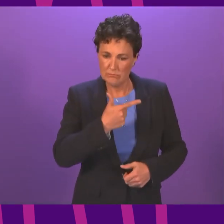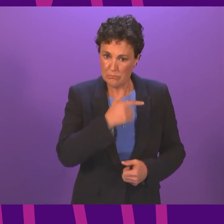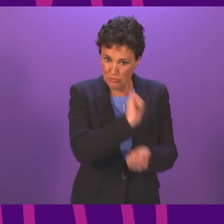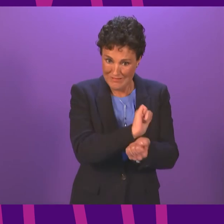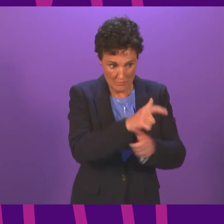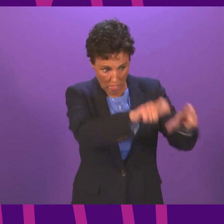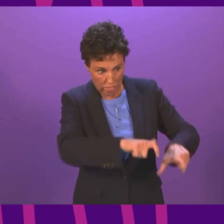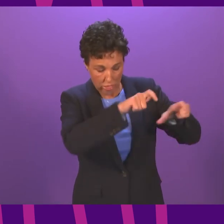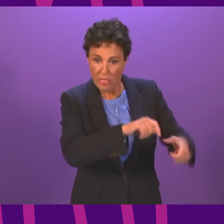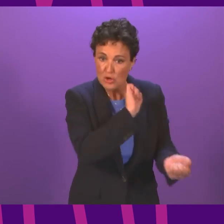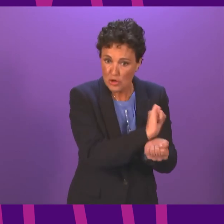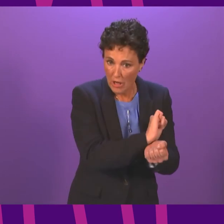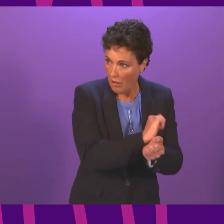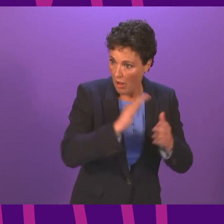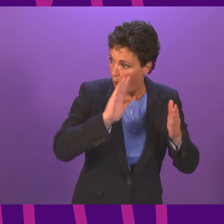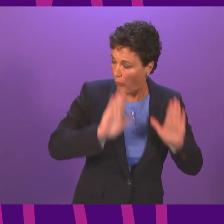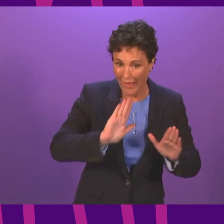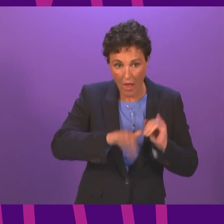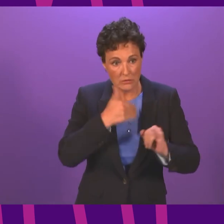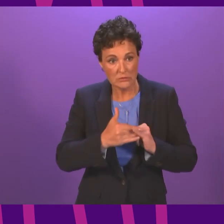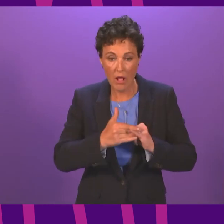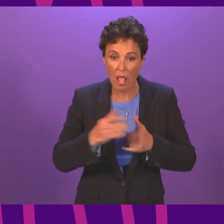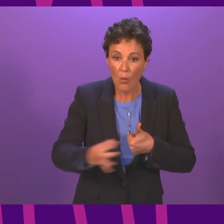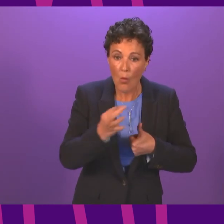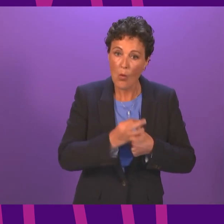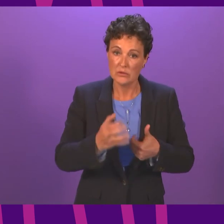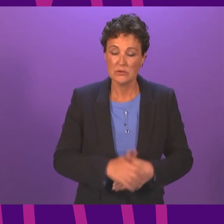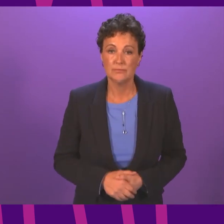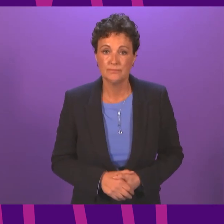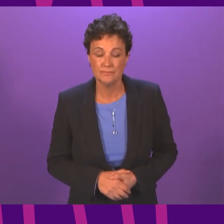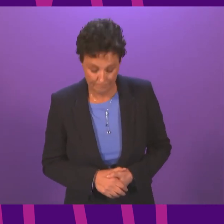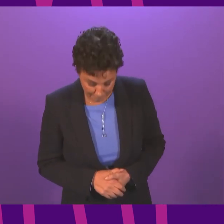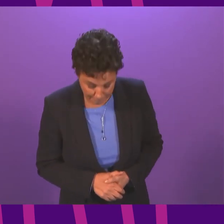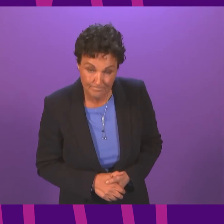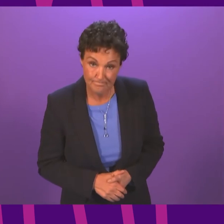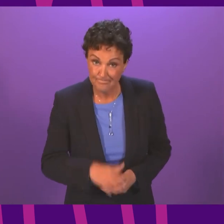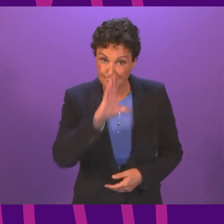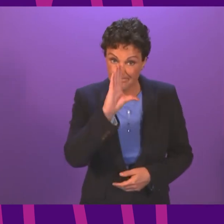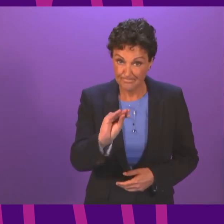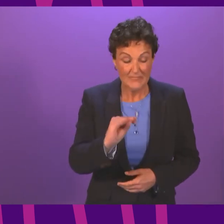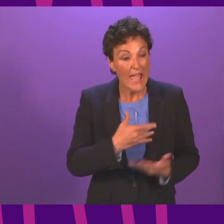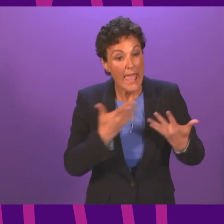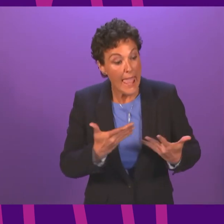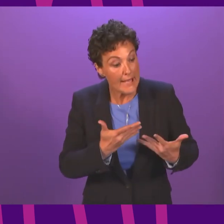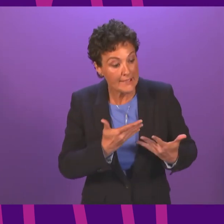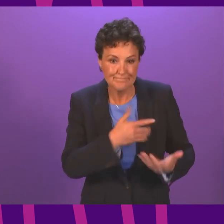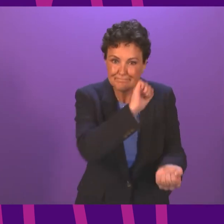Minister Ashdenham Decisions on bail remand and sentence in individual cases are of course a matter for the independent